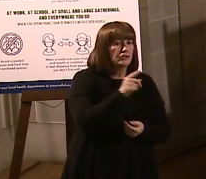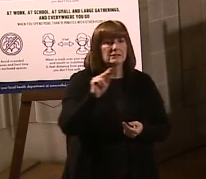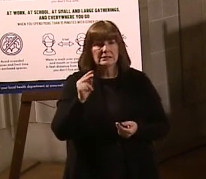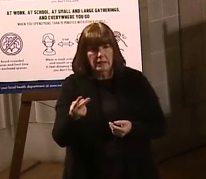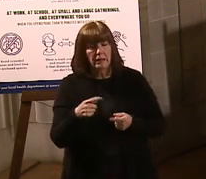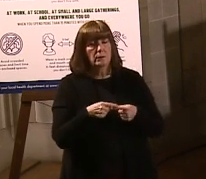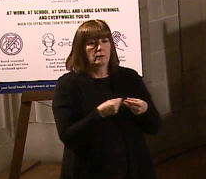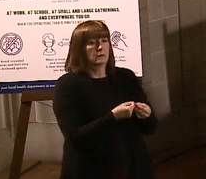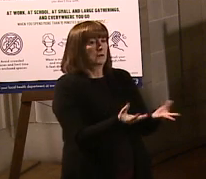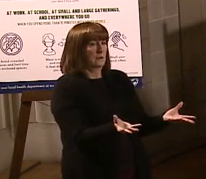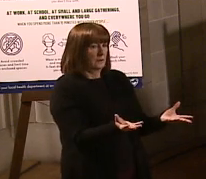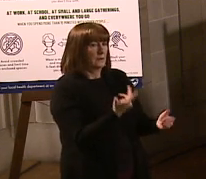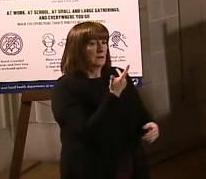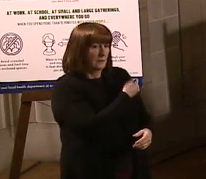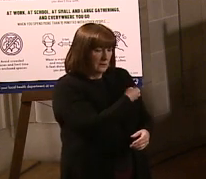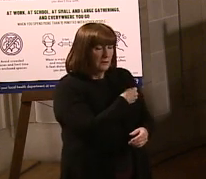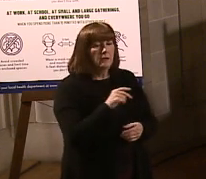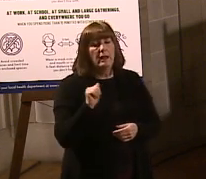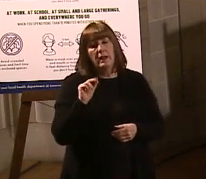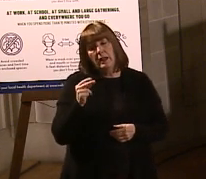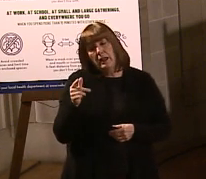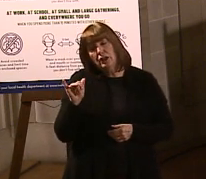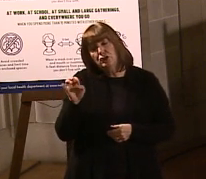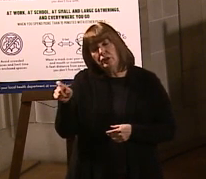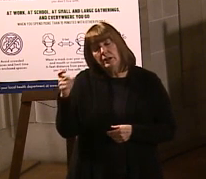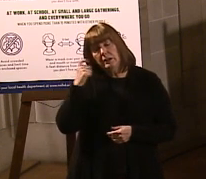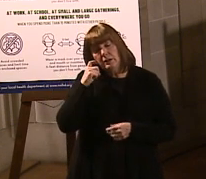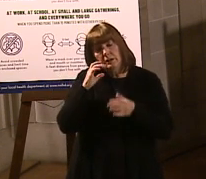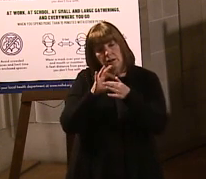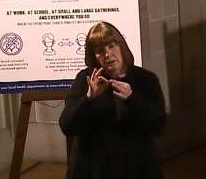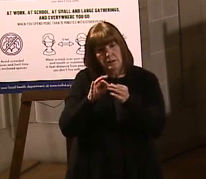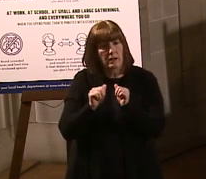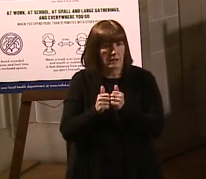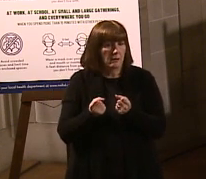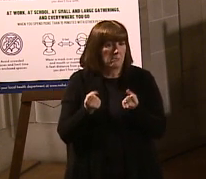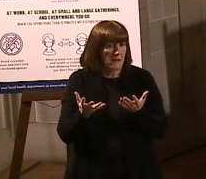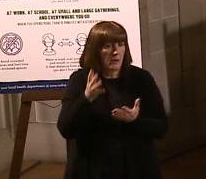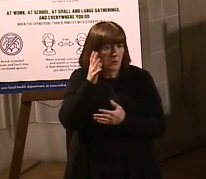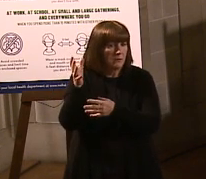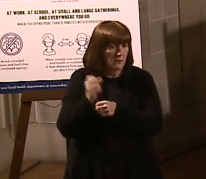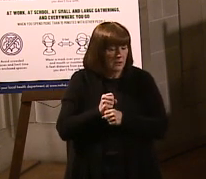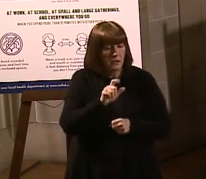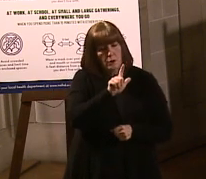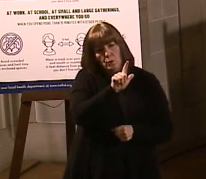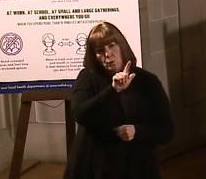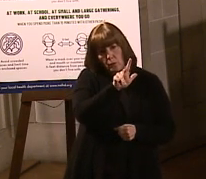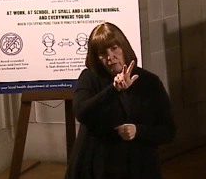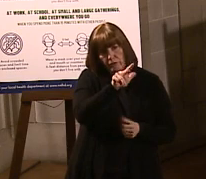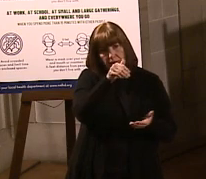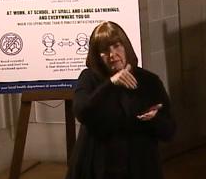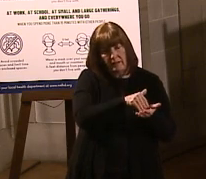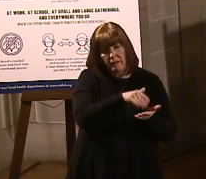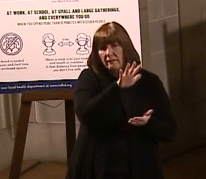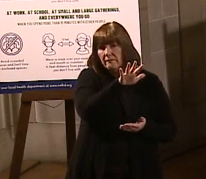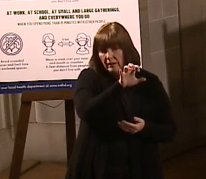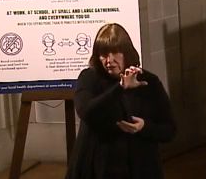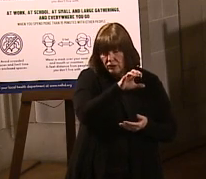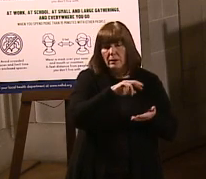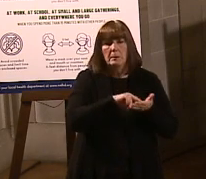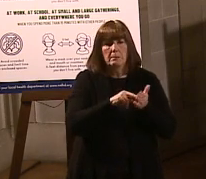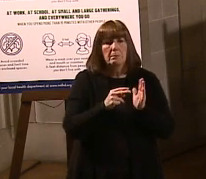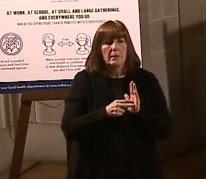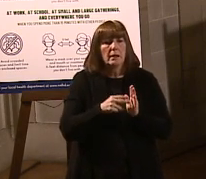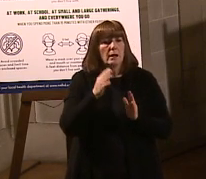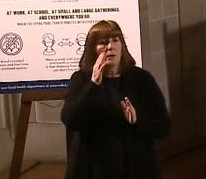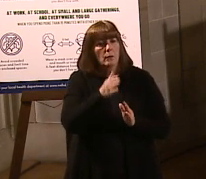able to administer. And Angie kind of outlined the amount we're going to get that twenty three thousand five hundred. That means that we're going to